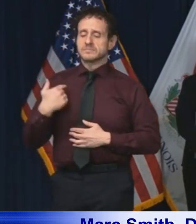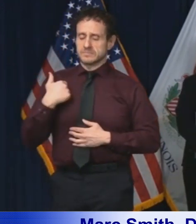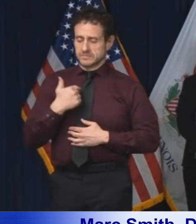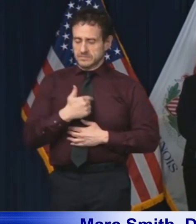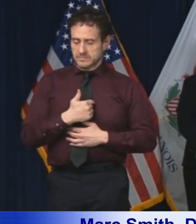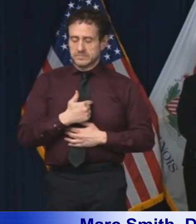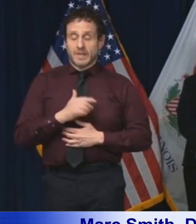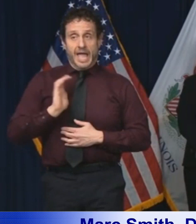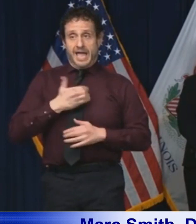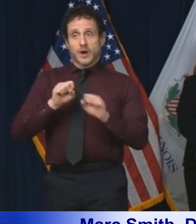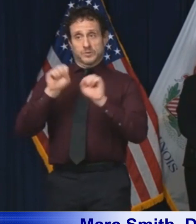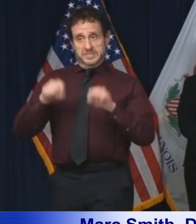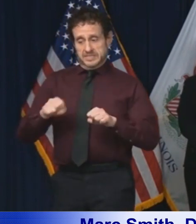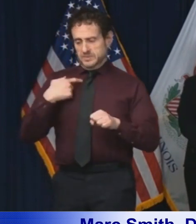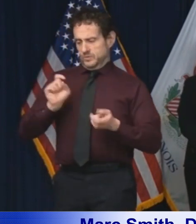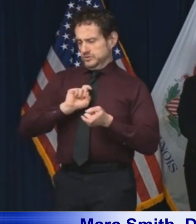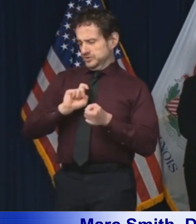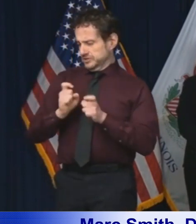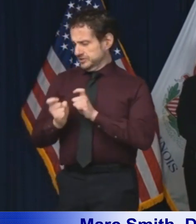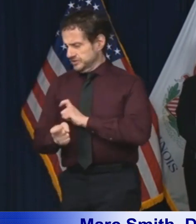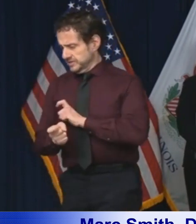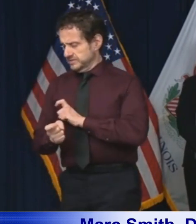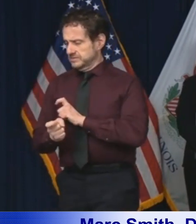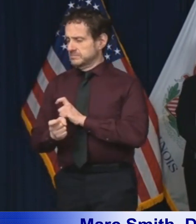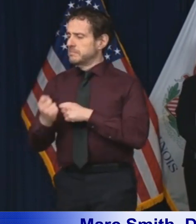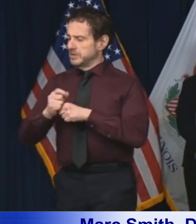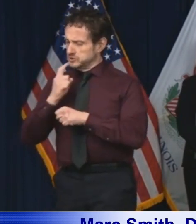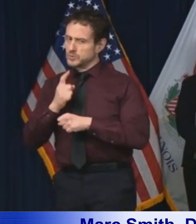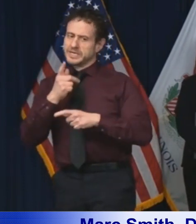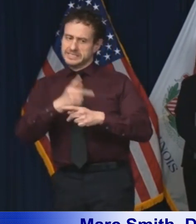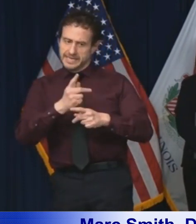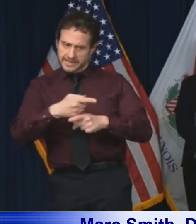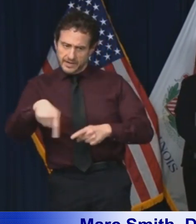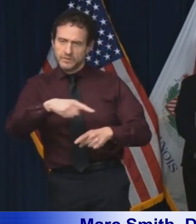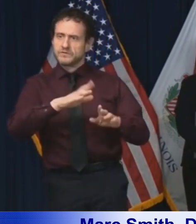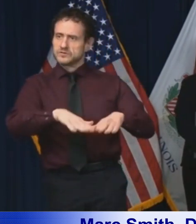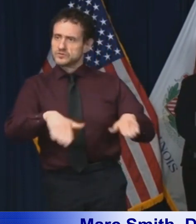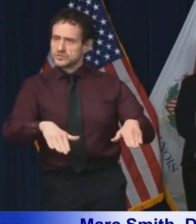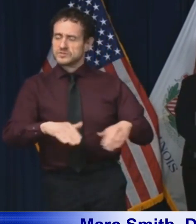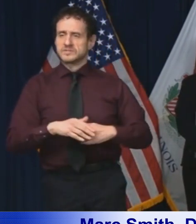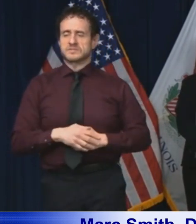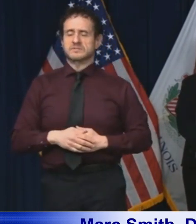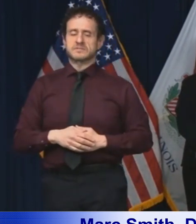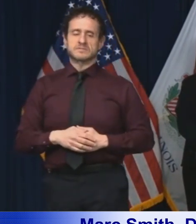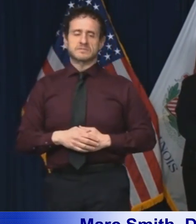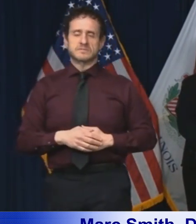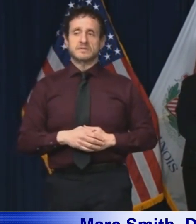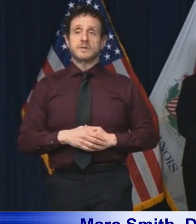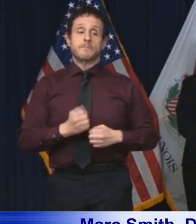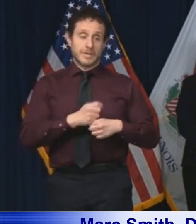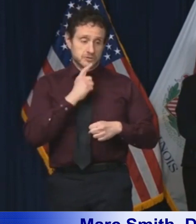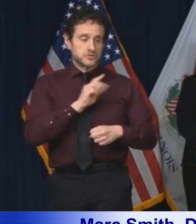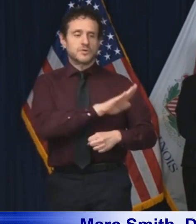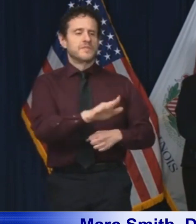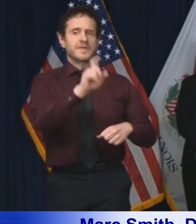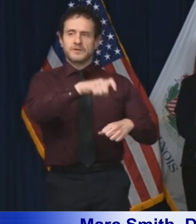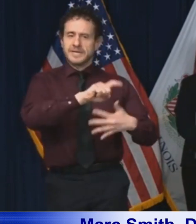adjusting our system to care for so we can balance the needs and reduce the spread of the virus.